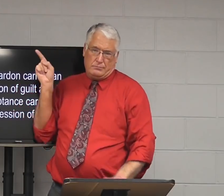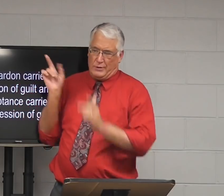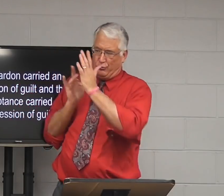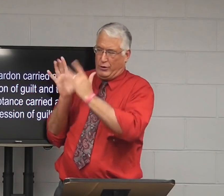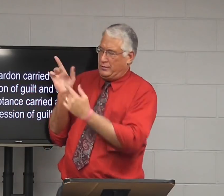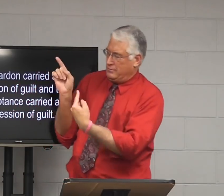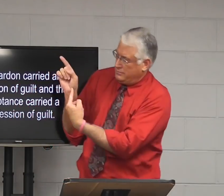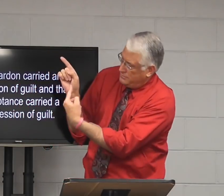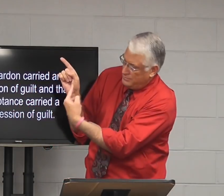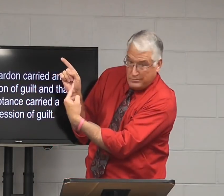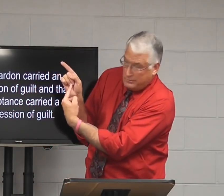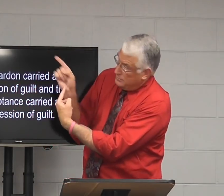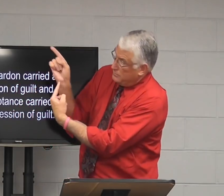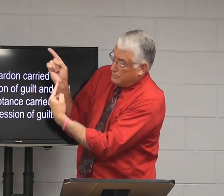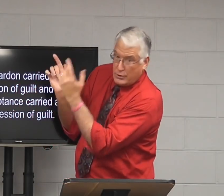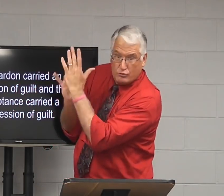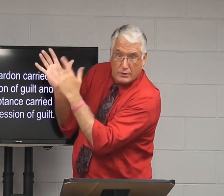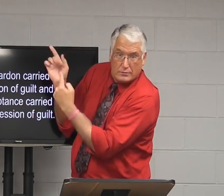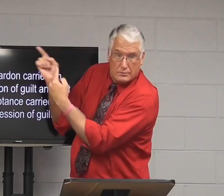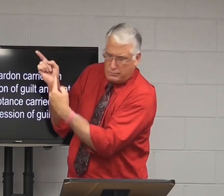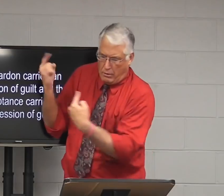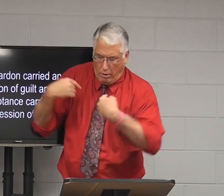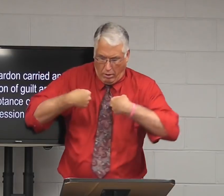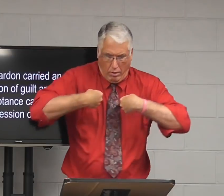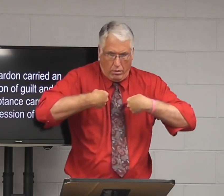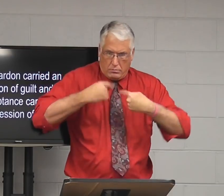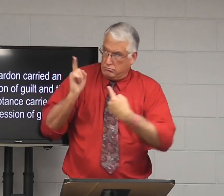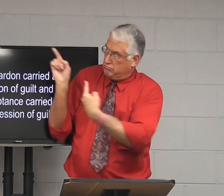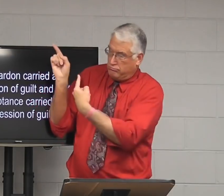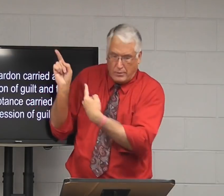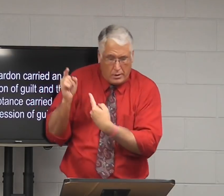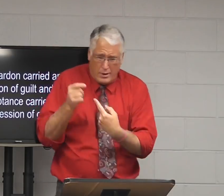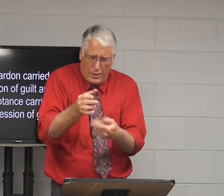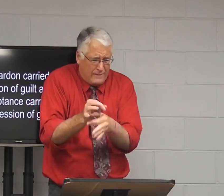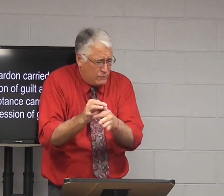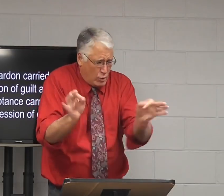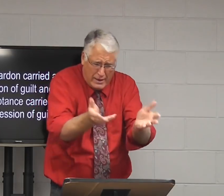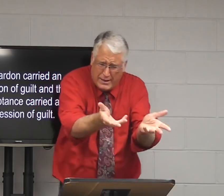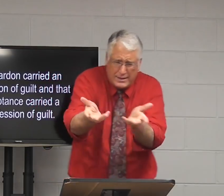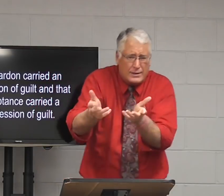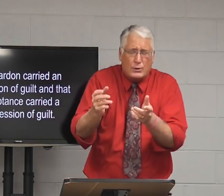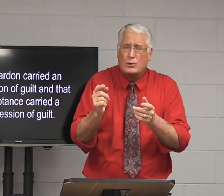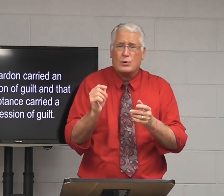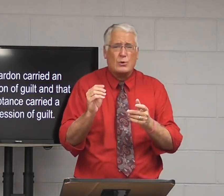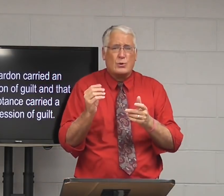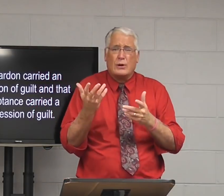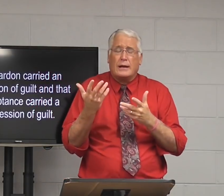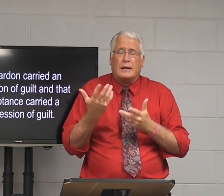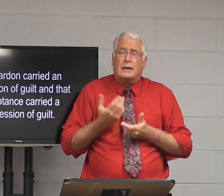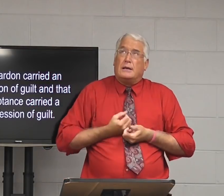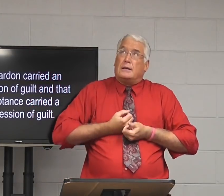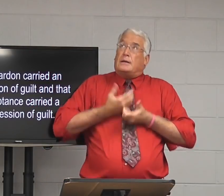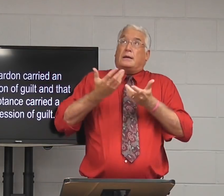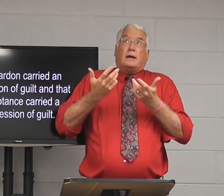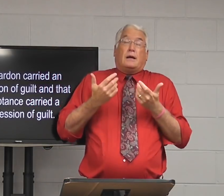us because of Jesus and what he did. Not me and what I do, but for Jesus.